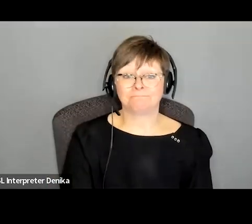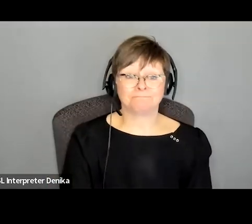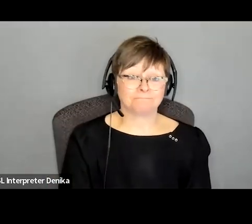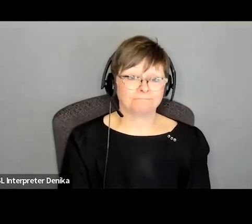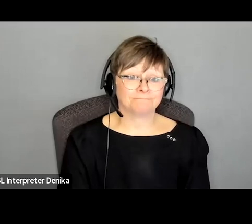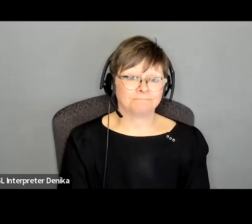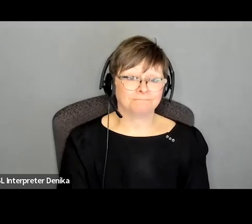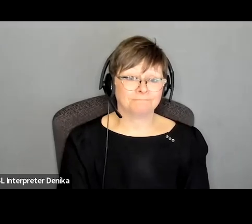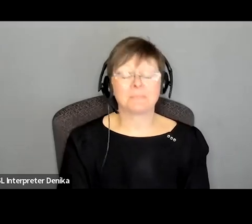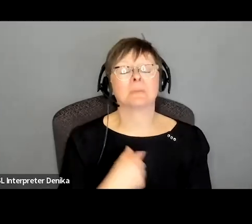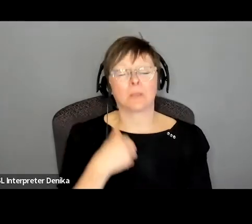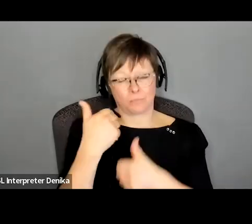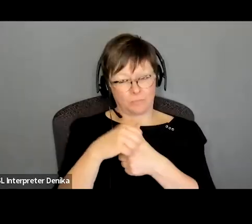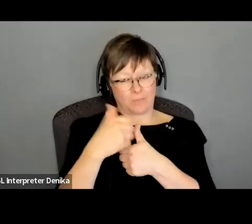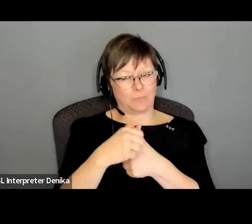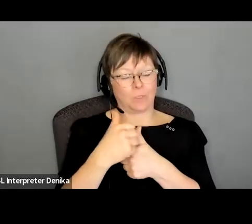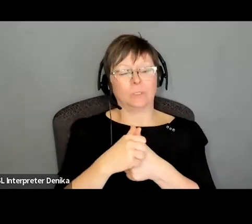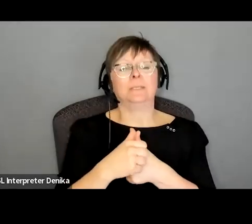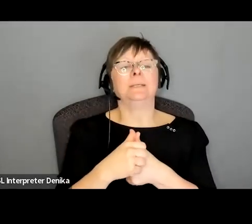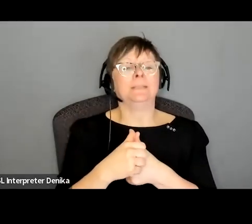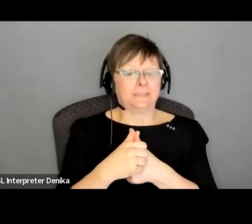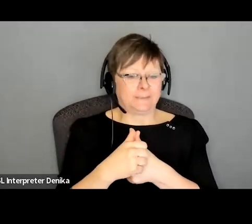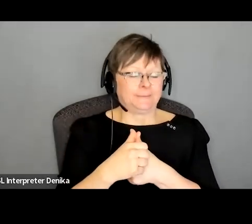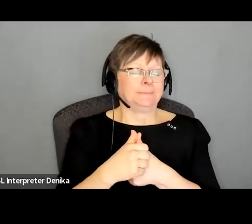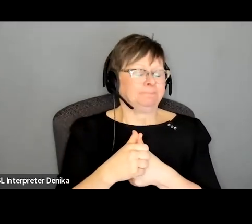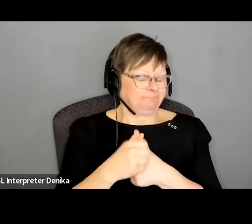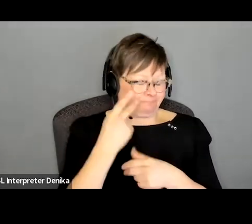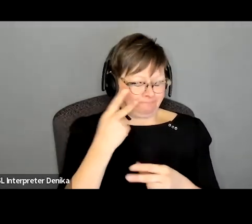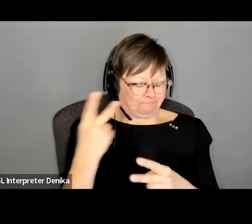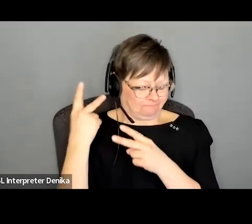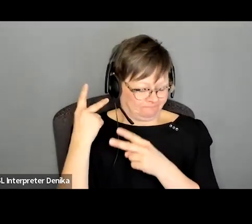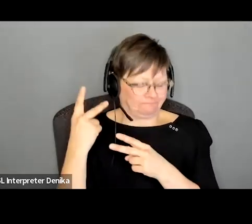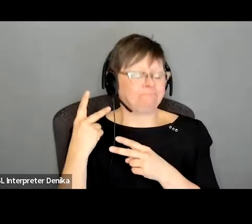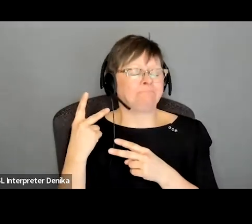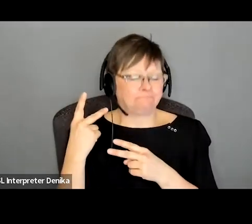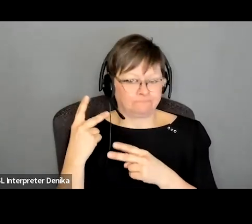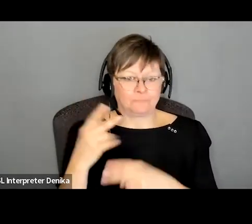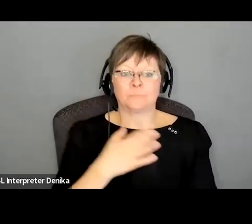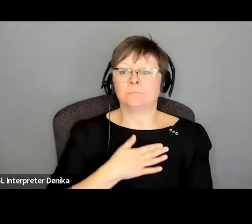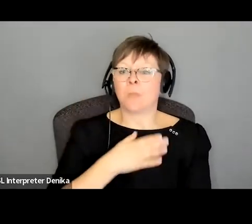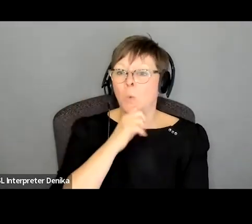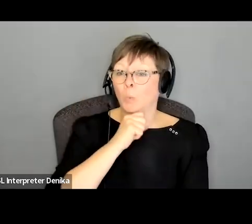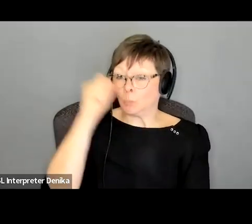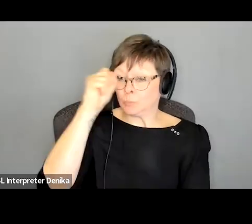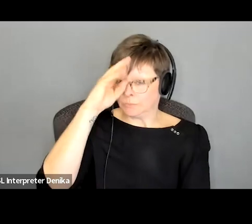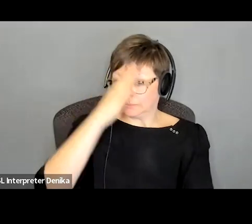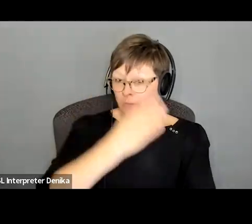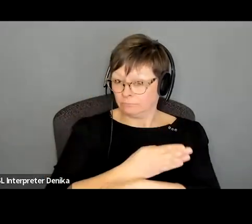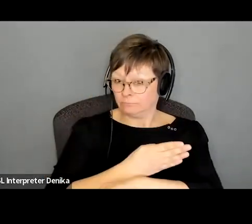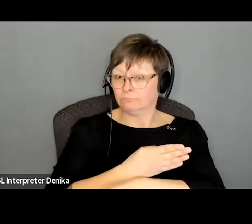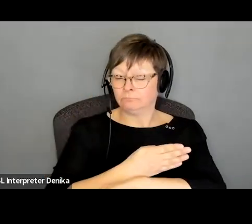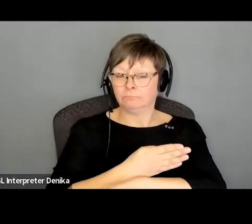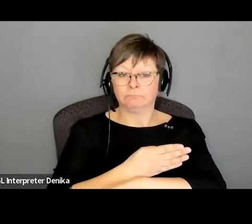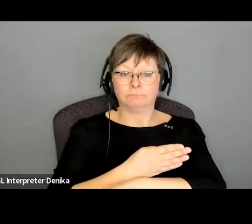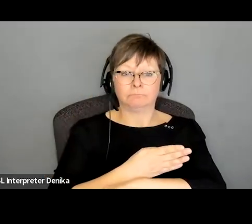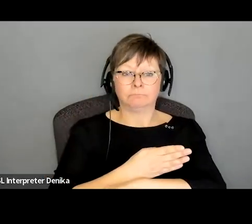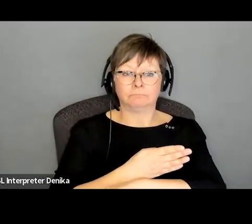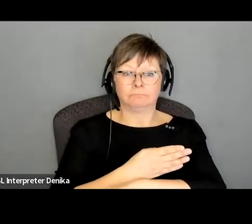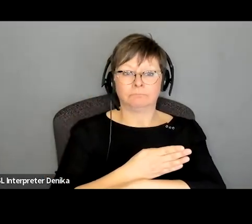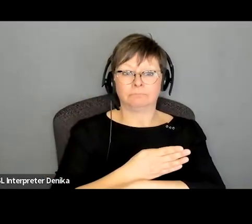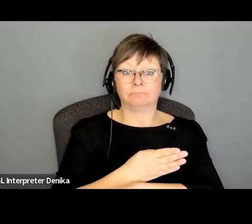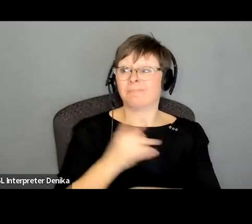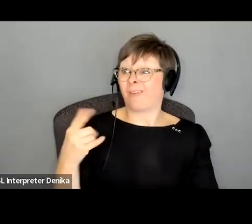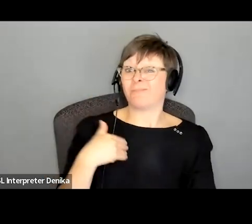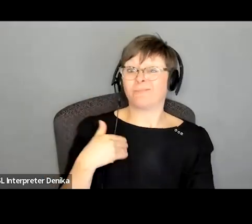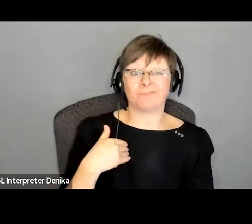about i remember one of the i mean my eldest son got a three-picture deal